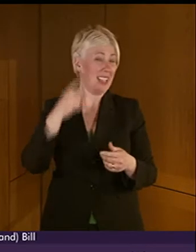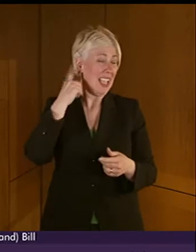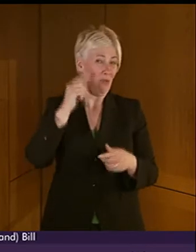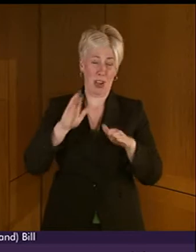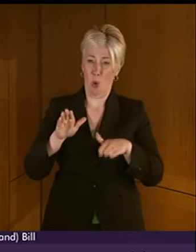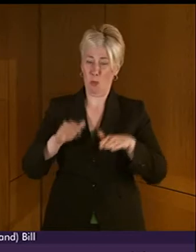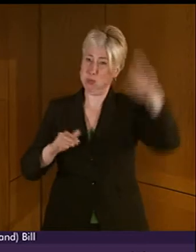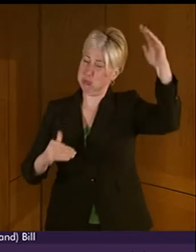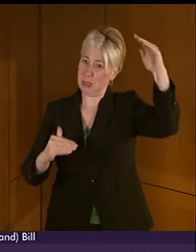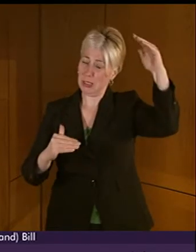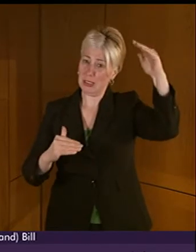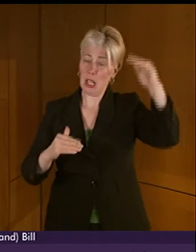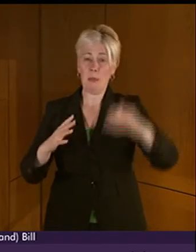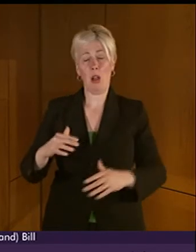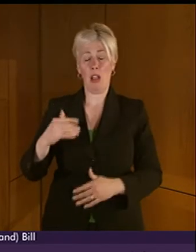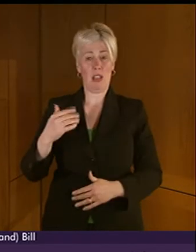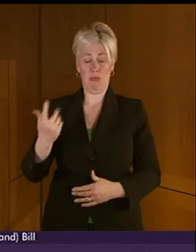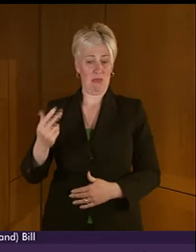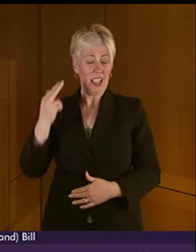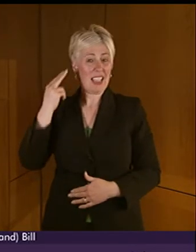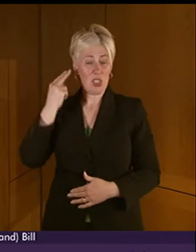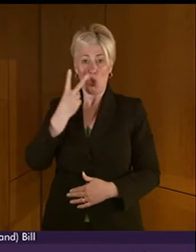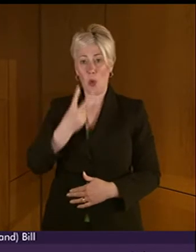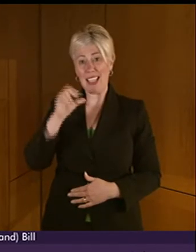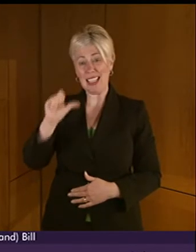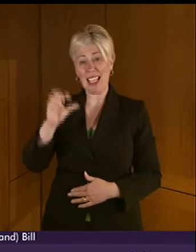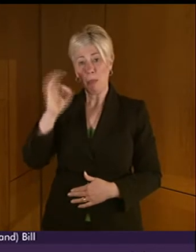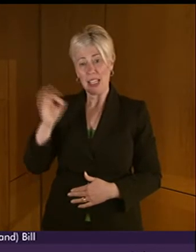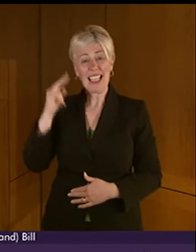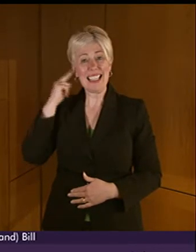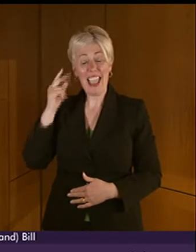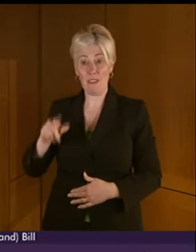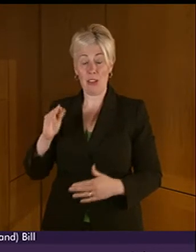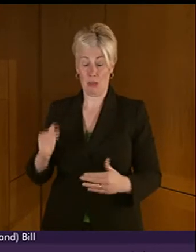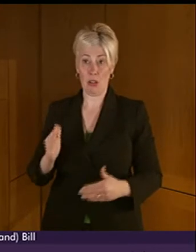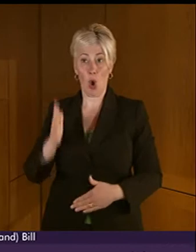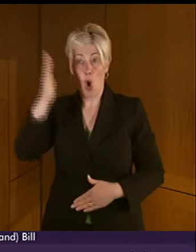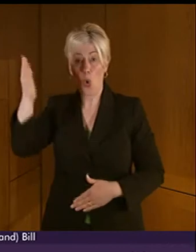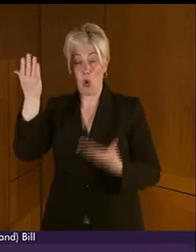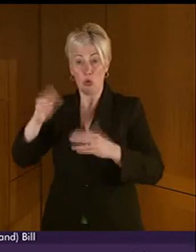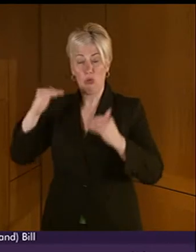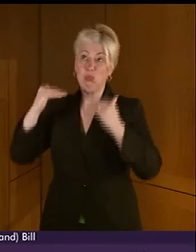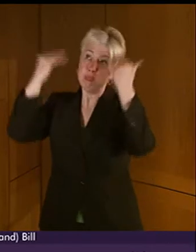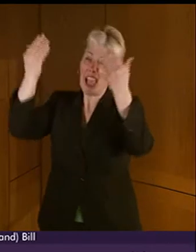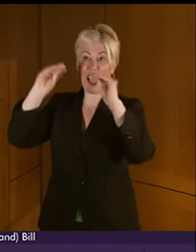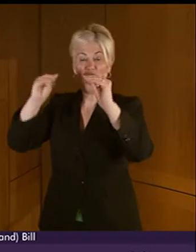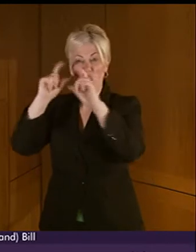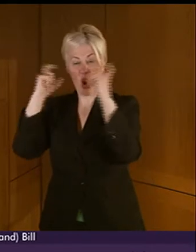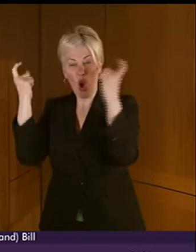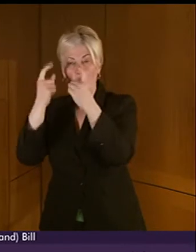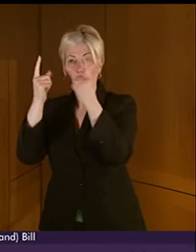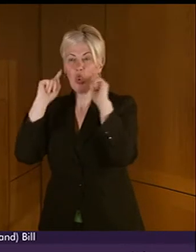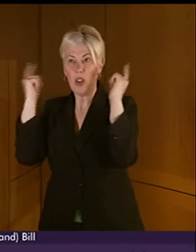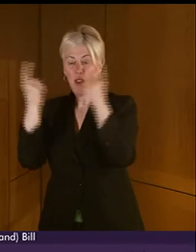26% of deaf school leavers are likely to go into higher education, compared to 39% of hearing school leavers. As Mark